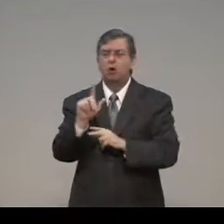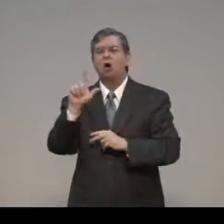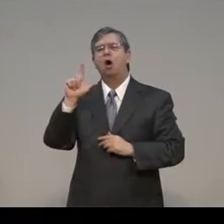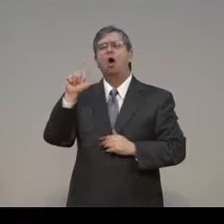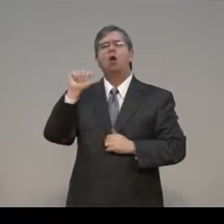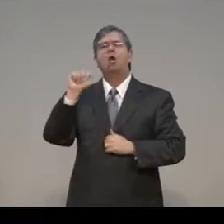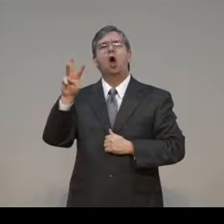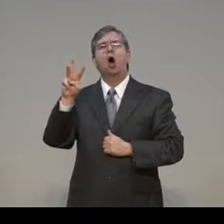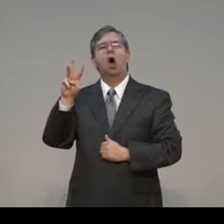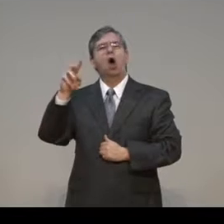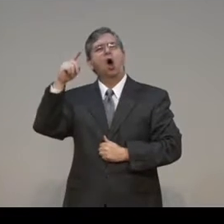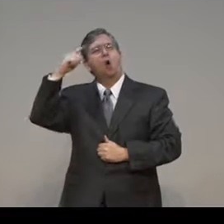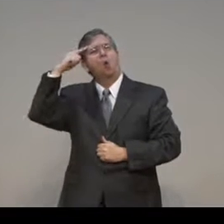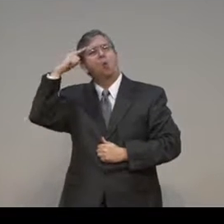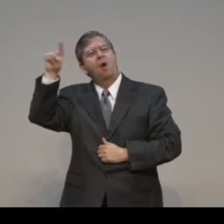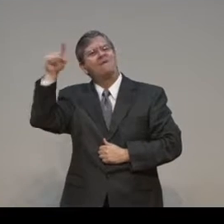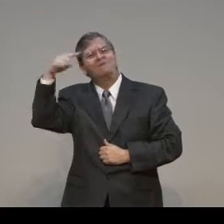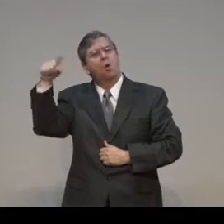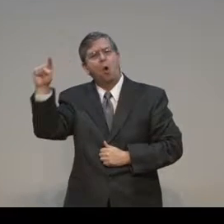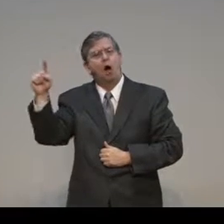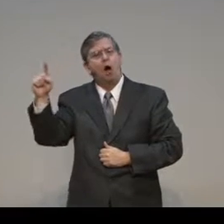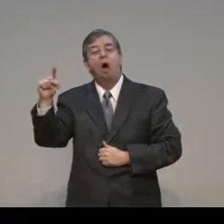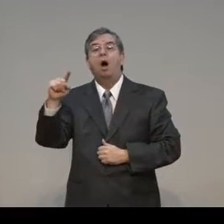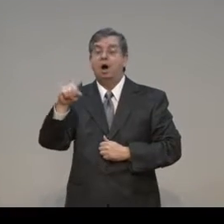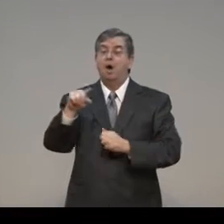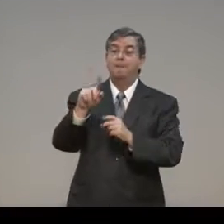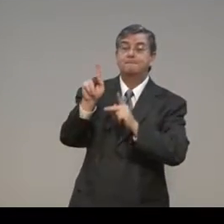passed down the law through Moses to the Israelites.